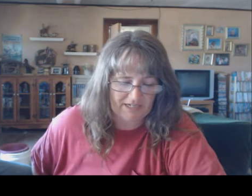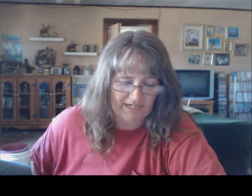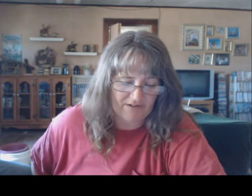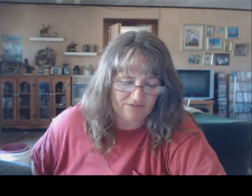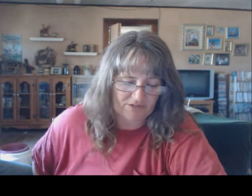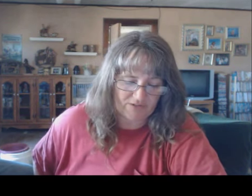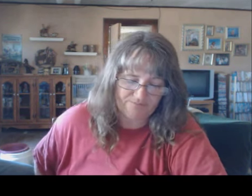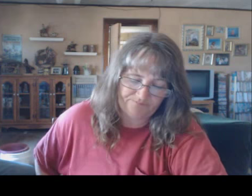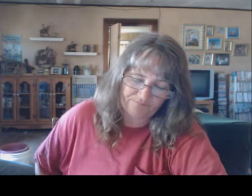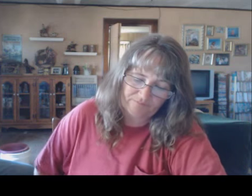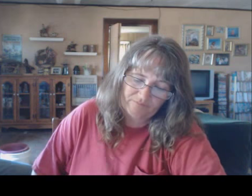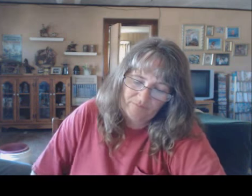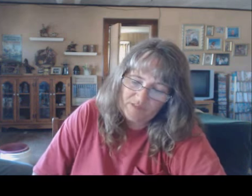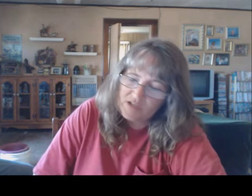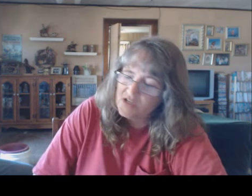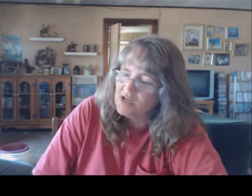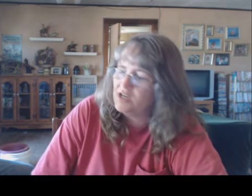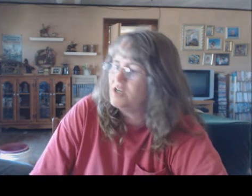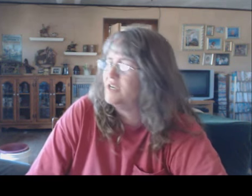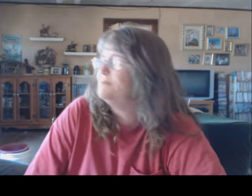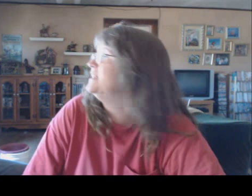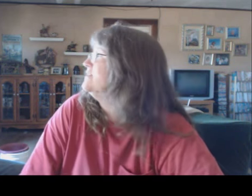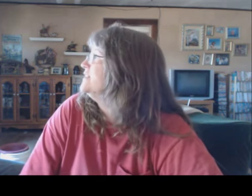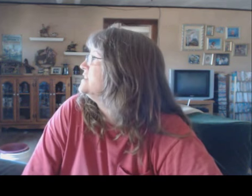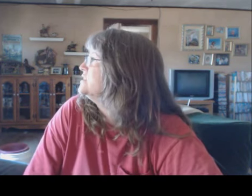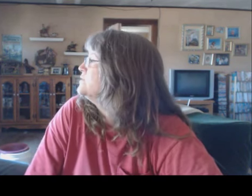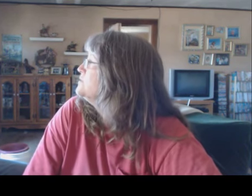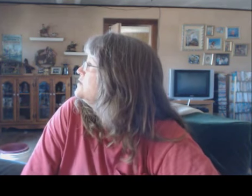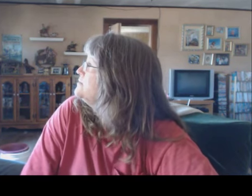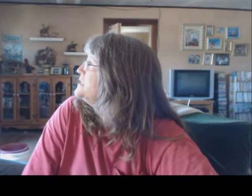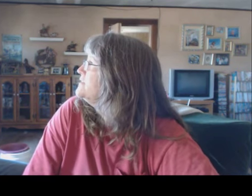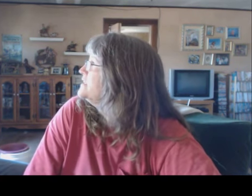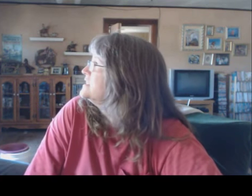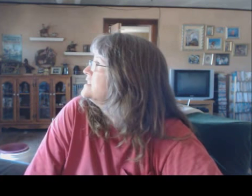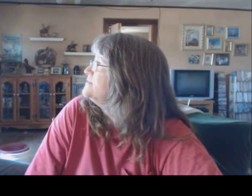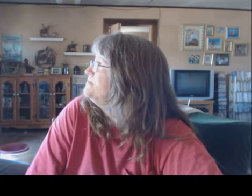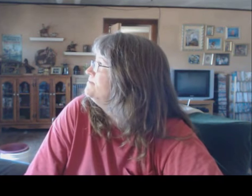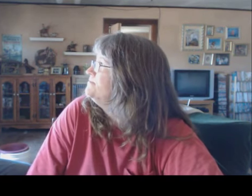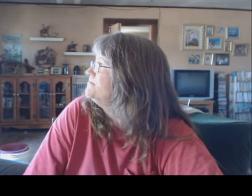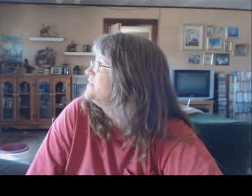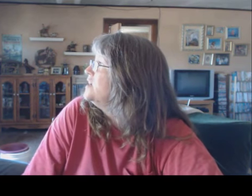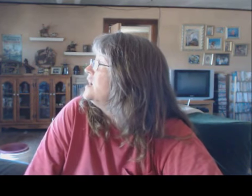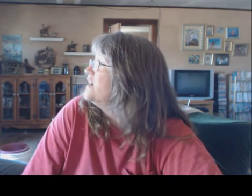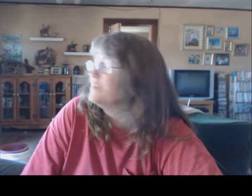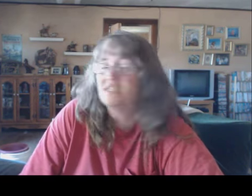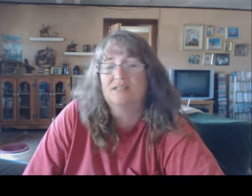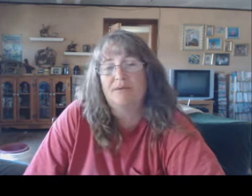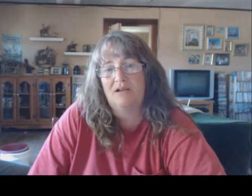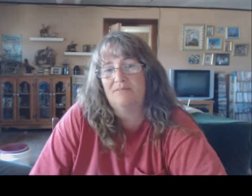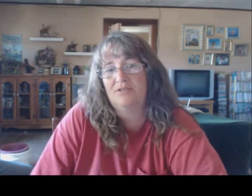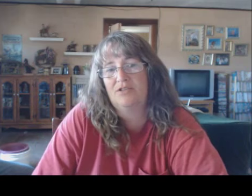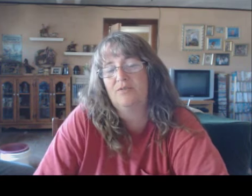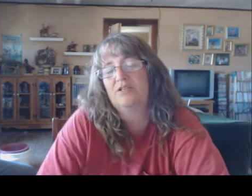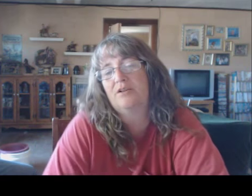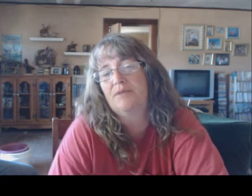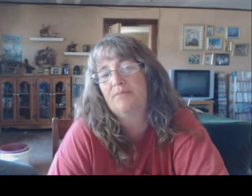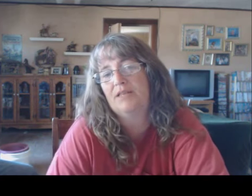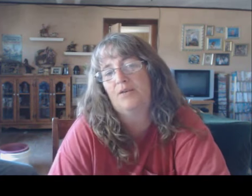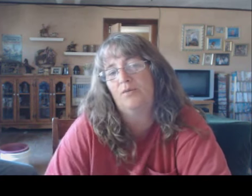again and get out. So... Alright. Mending fences. What are we doing mending fences? Hmm? I fixed the pump. So that we can start pumping that